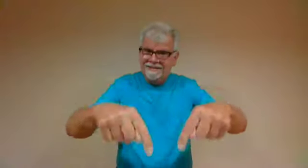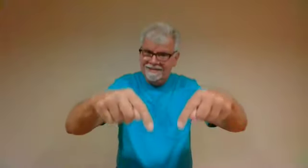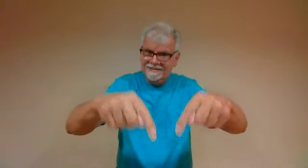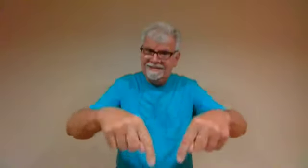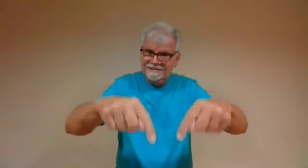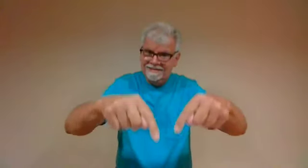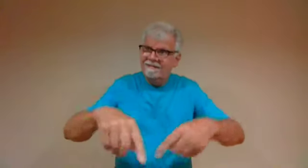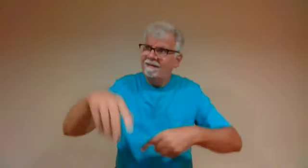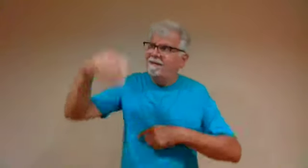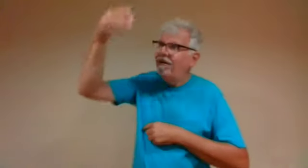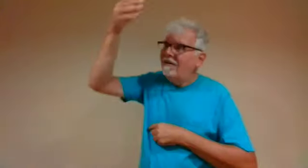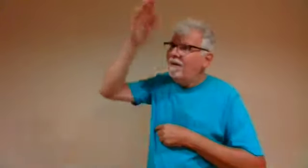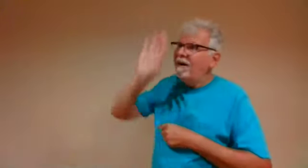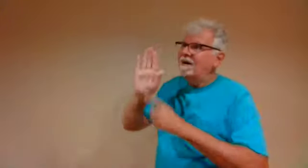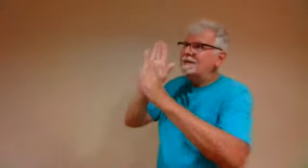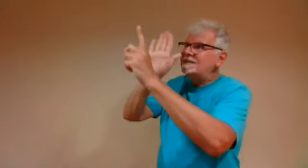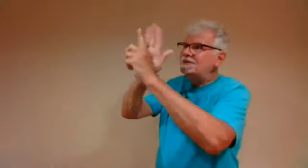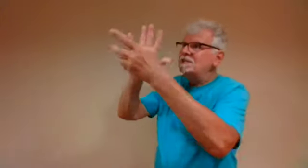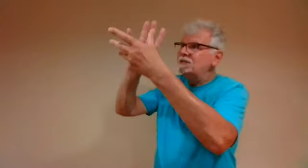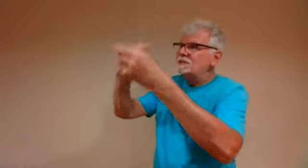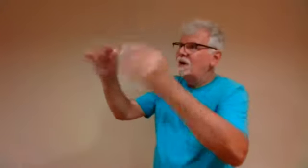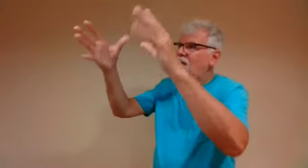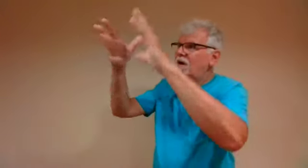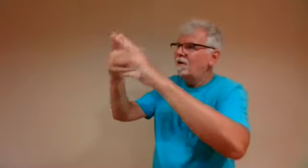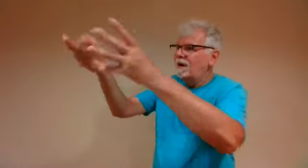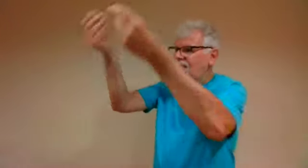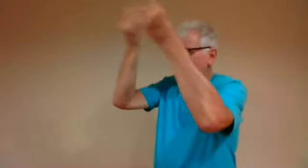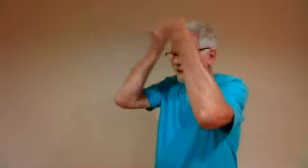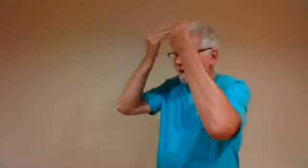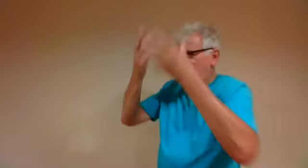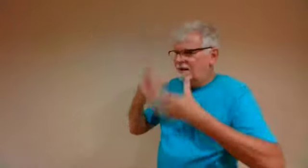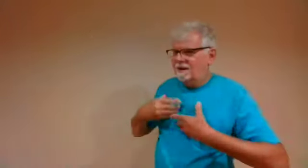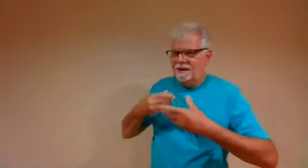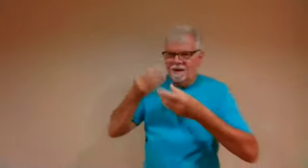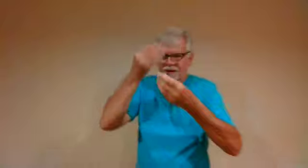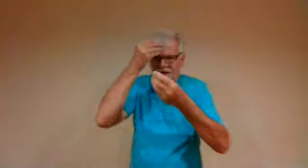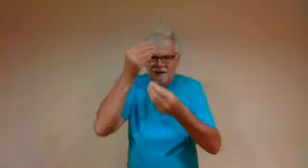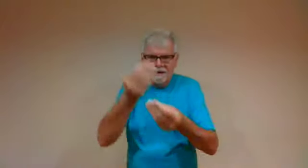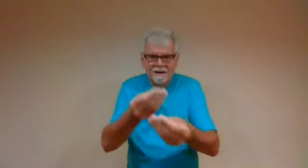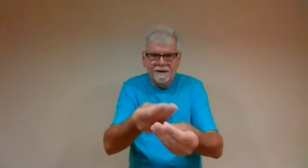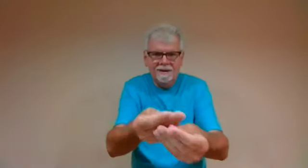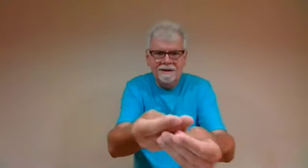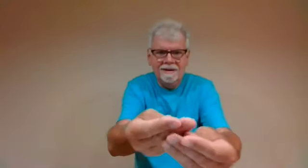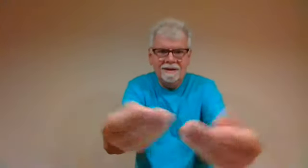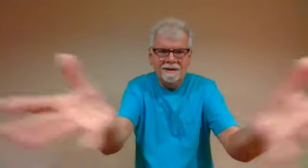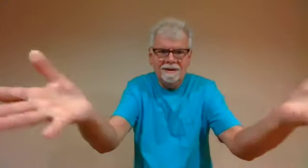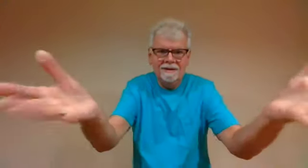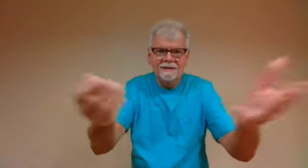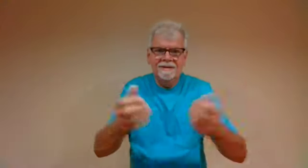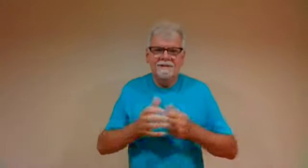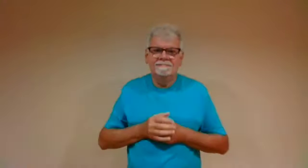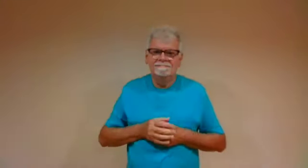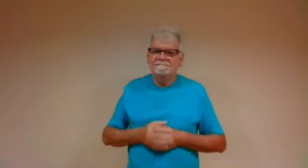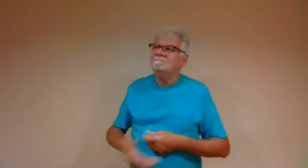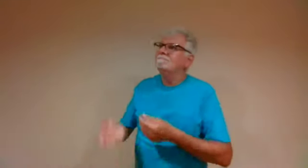The Word of the Lord The Word